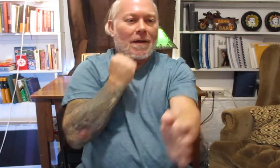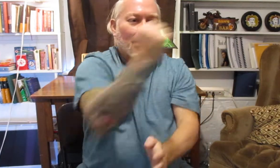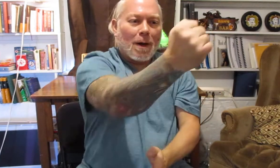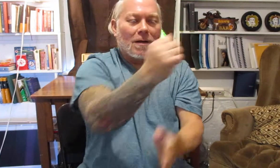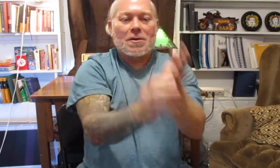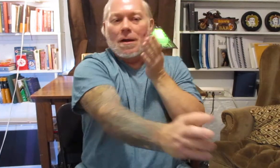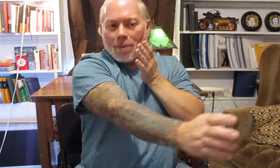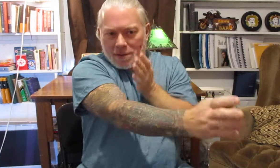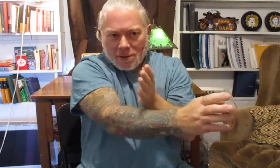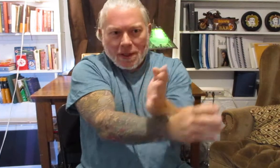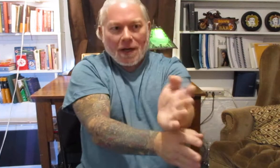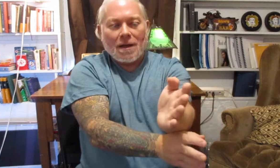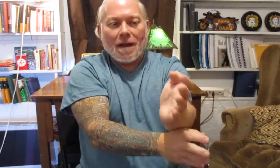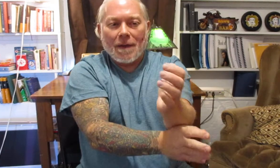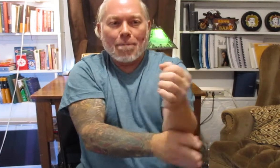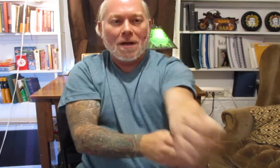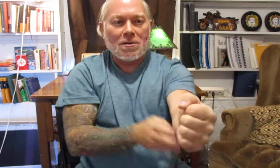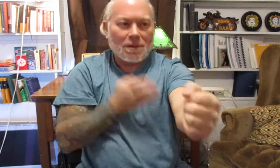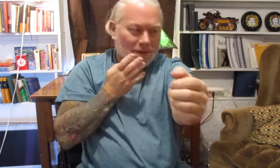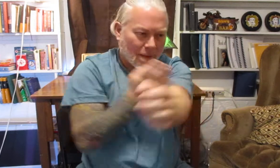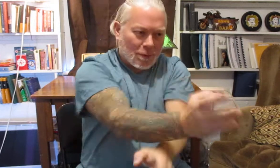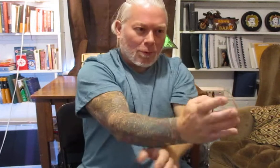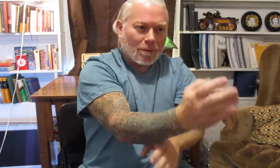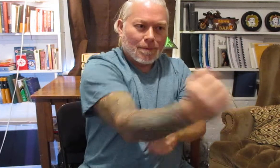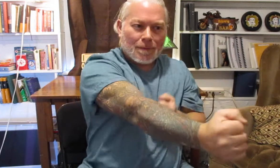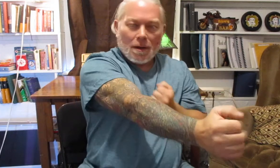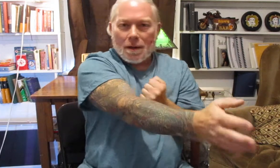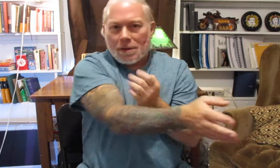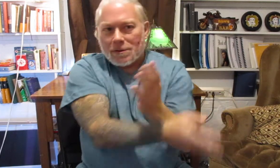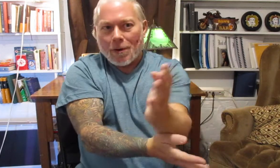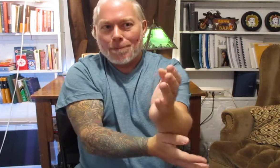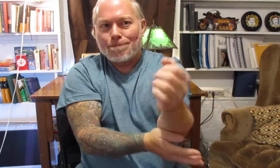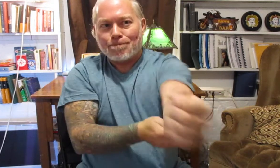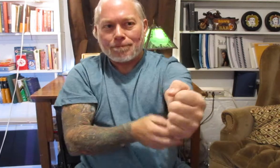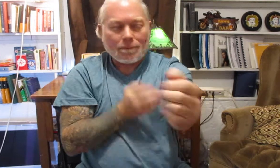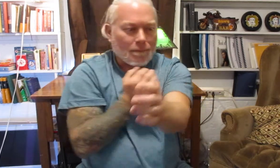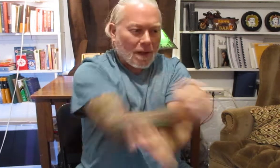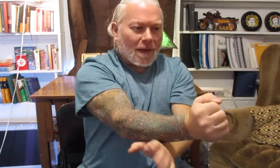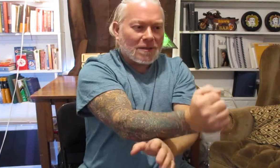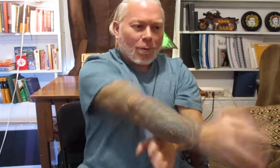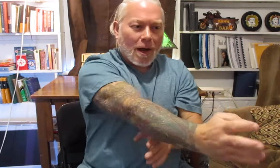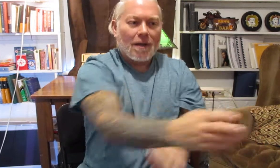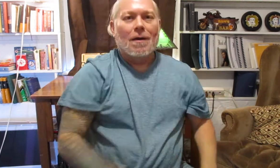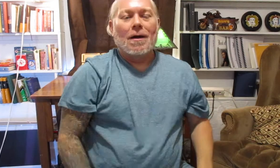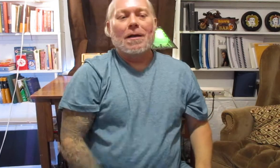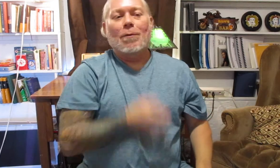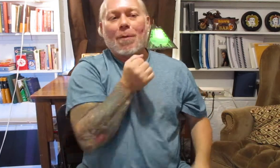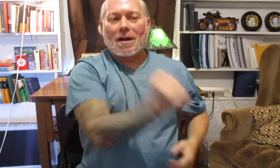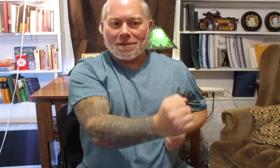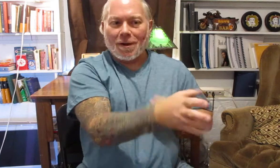to punch but to cut and then punch with the same tool so that's why again we practice our